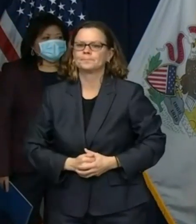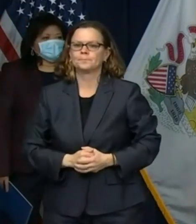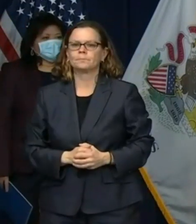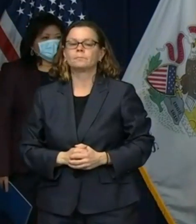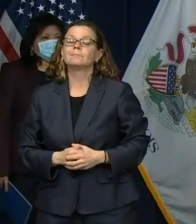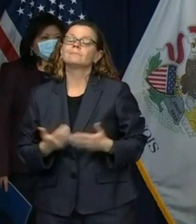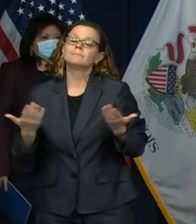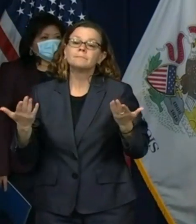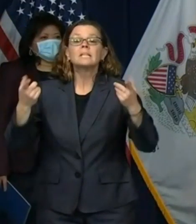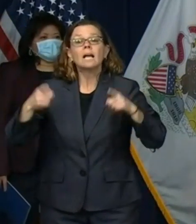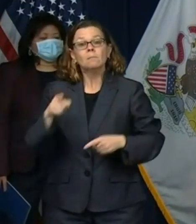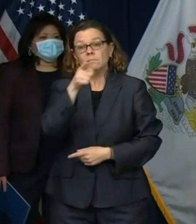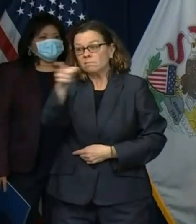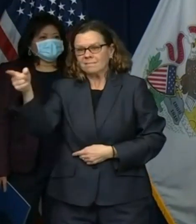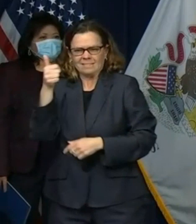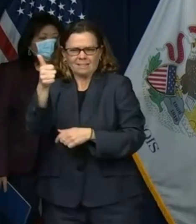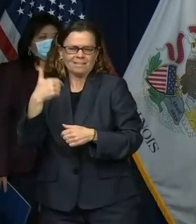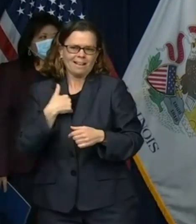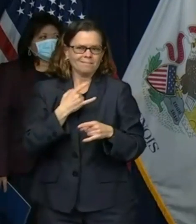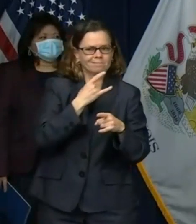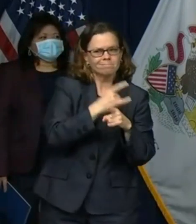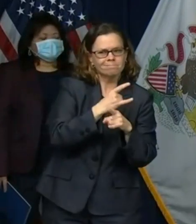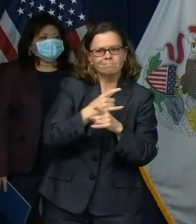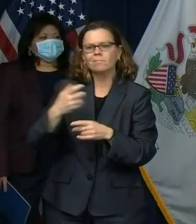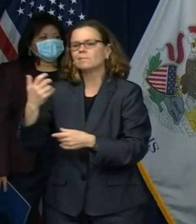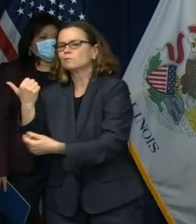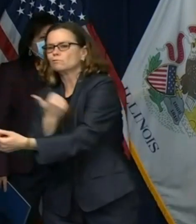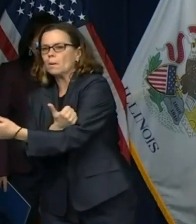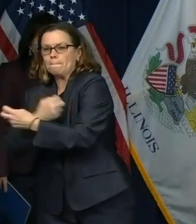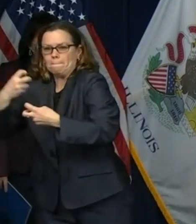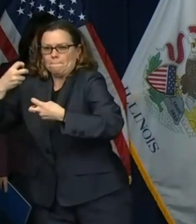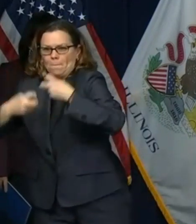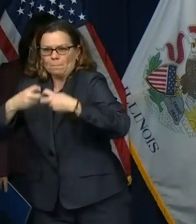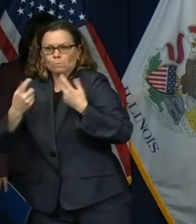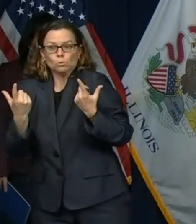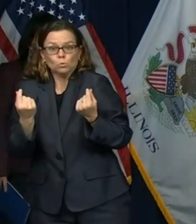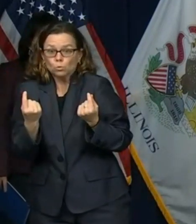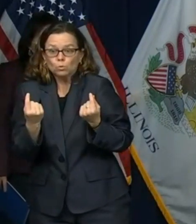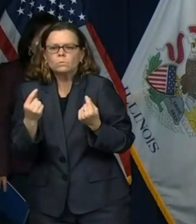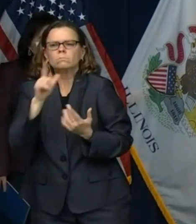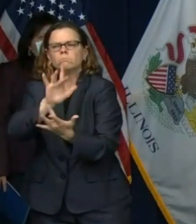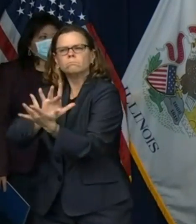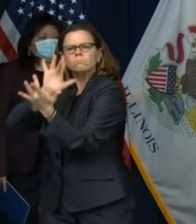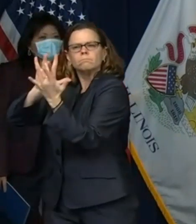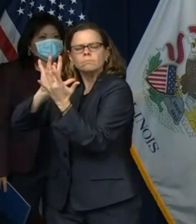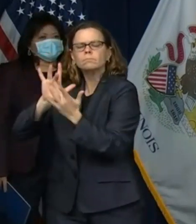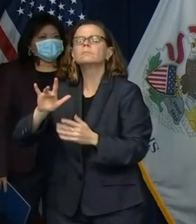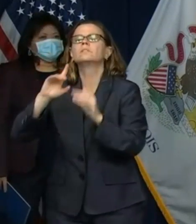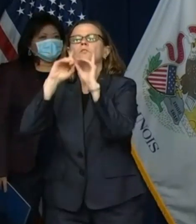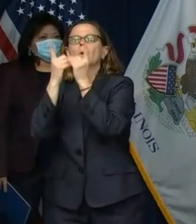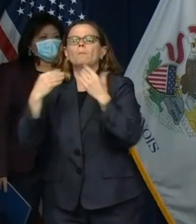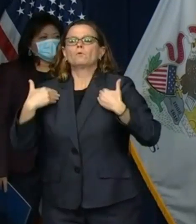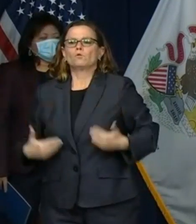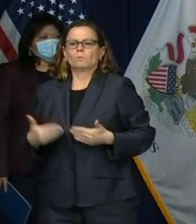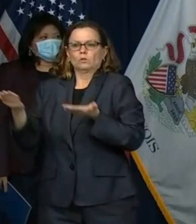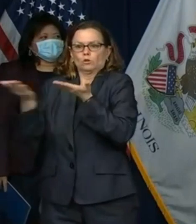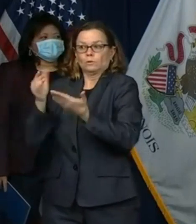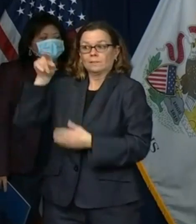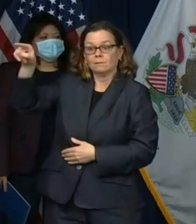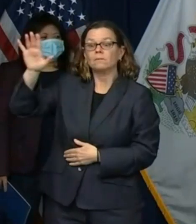please call our department of human services helpline that number is 1